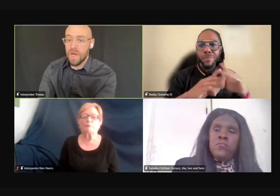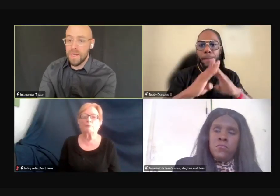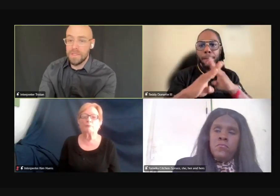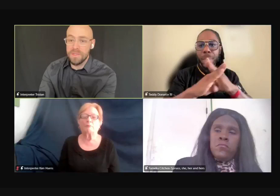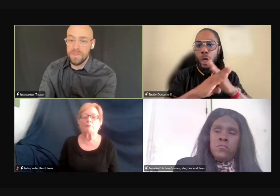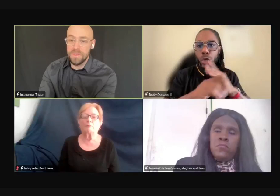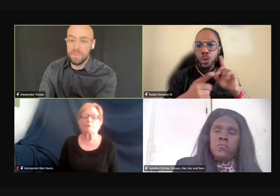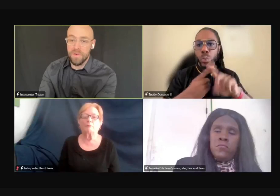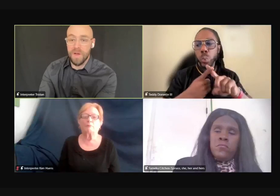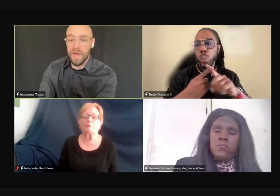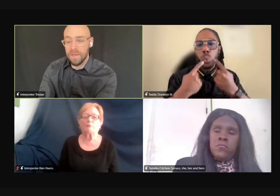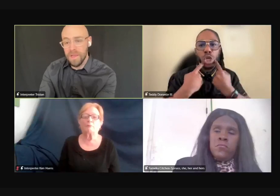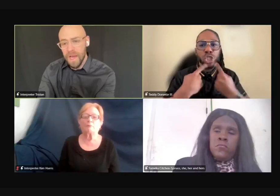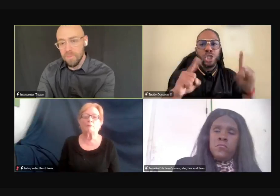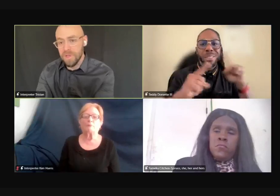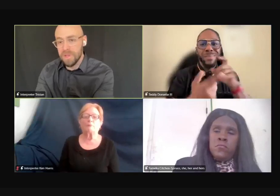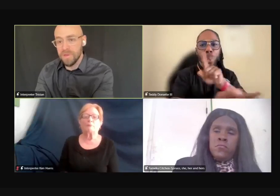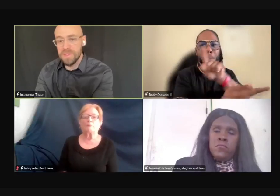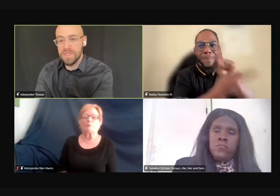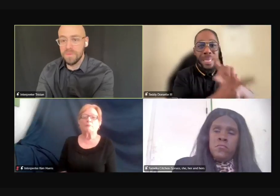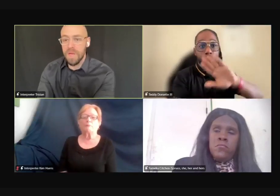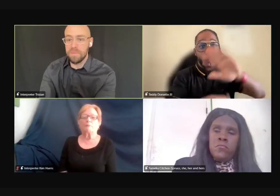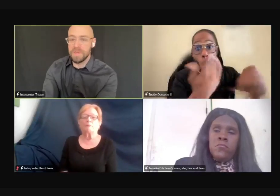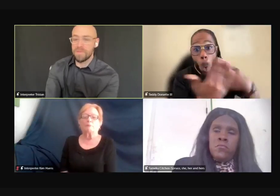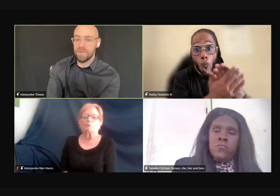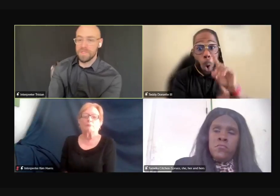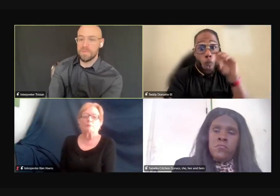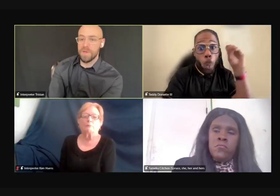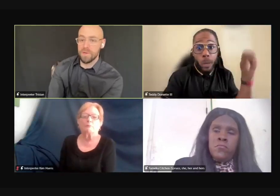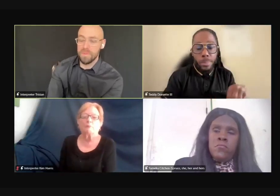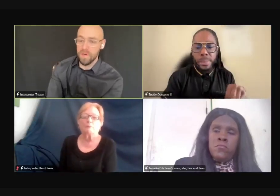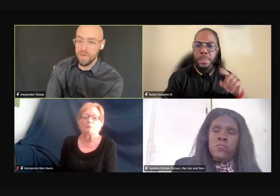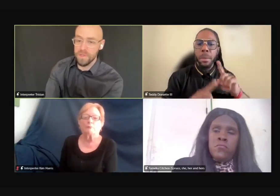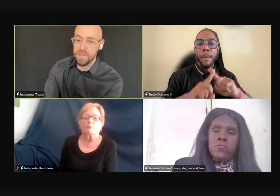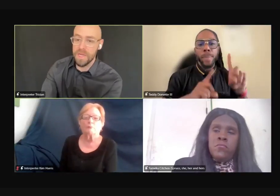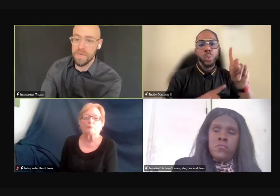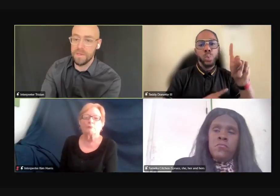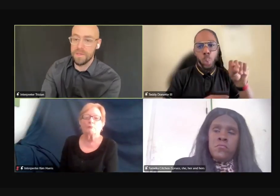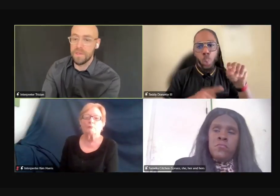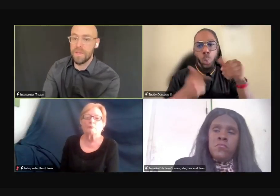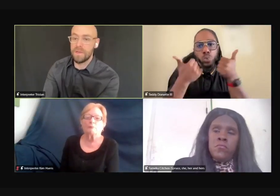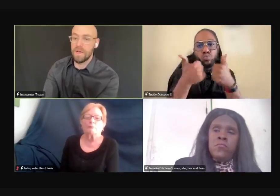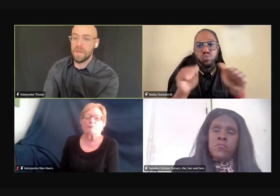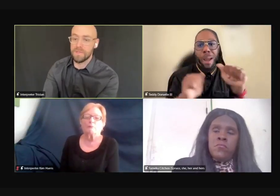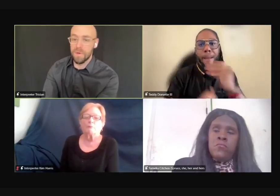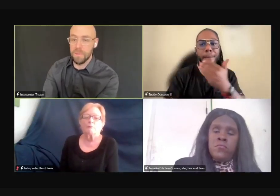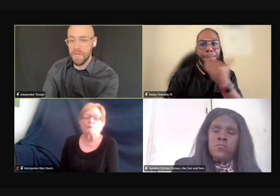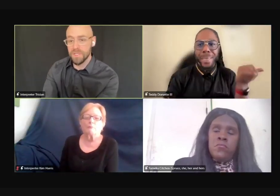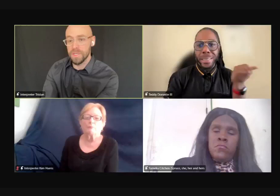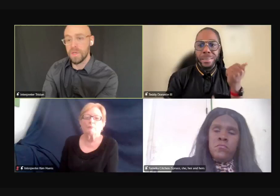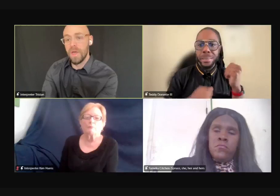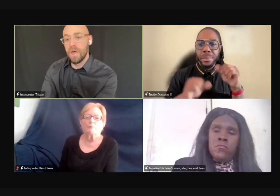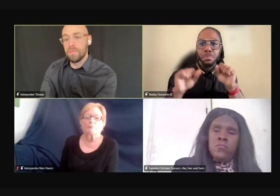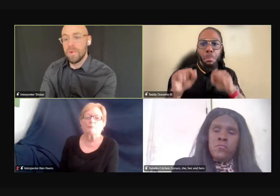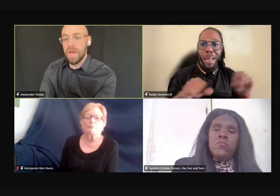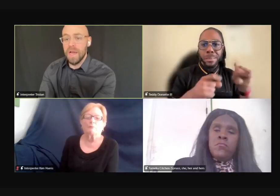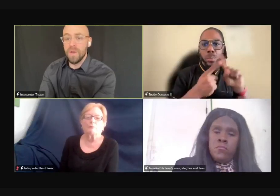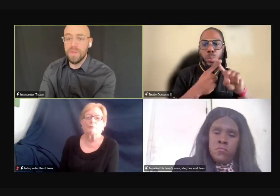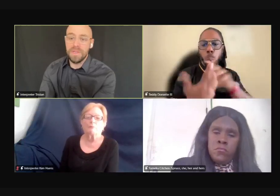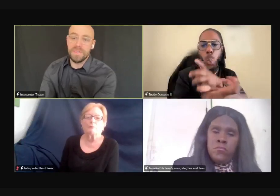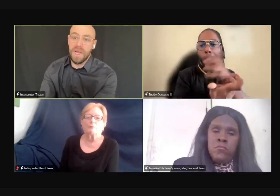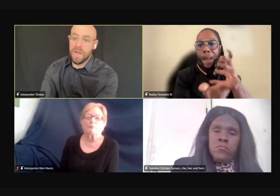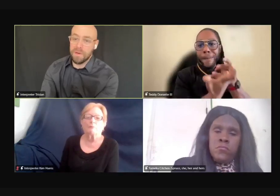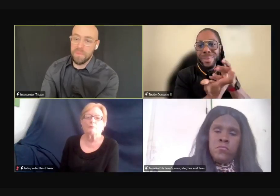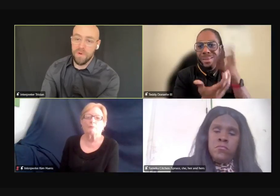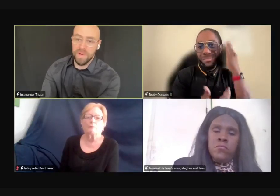try to provide that, but there still might be different disability barriers and discrimination. But